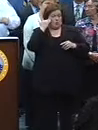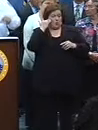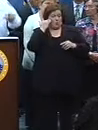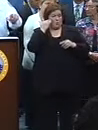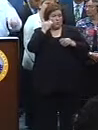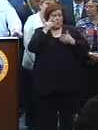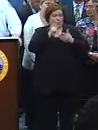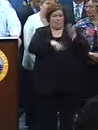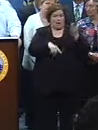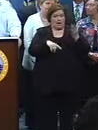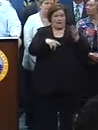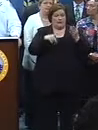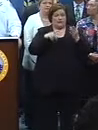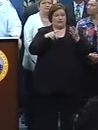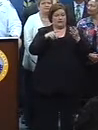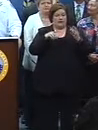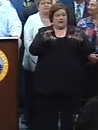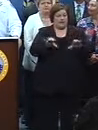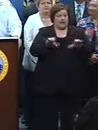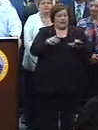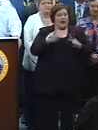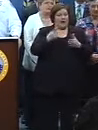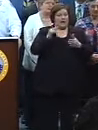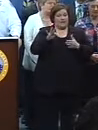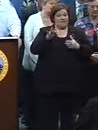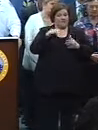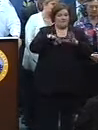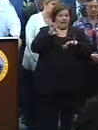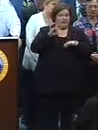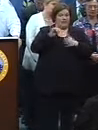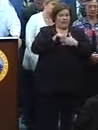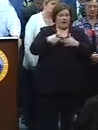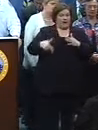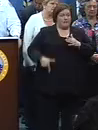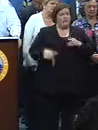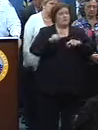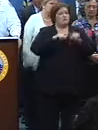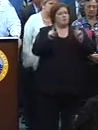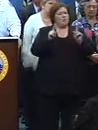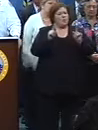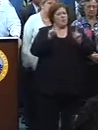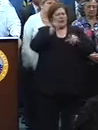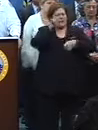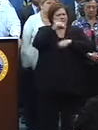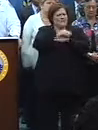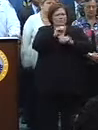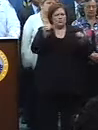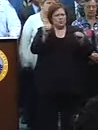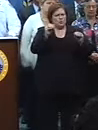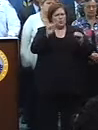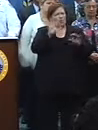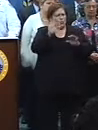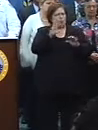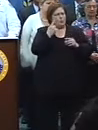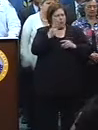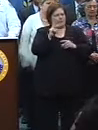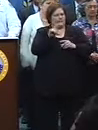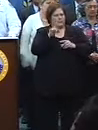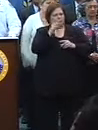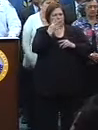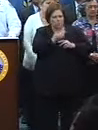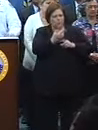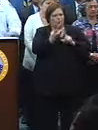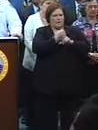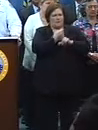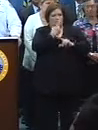charge for him beyond carrying a firearm, we'll tell you. We'll be glad to tell you. So no arrests made in last night's shooting? No, no, we did make one arrest last night. Two arrests.